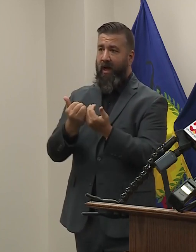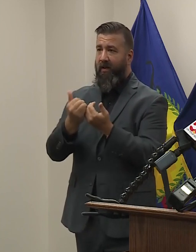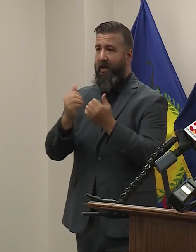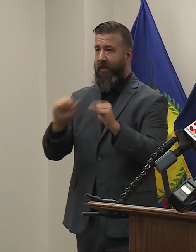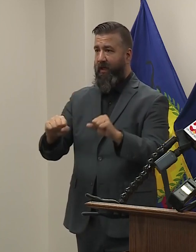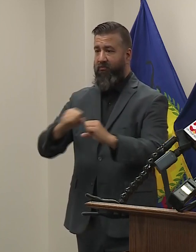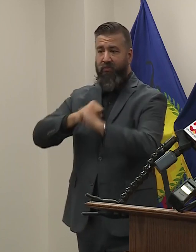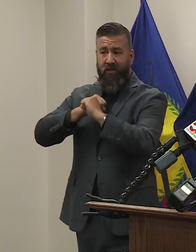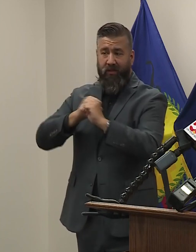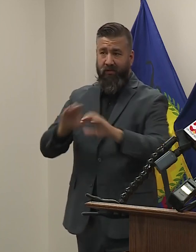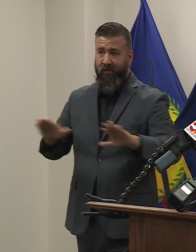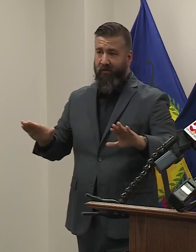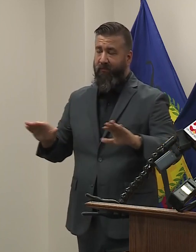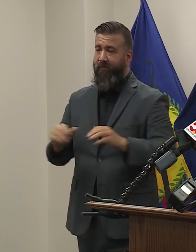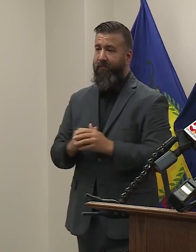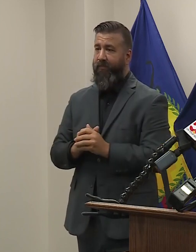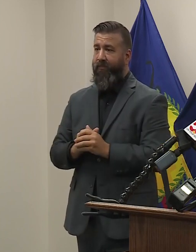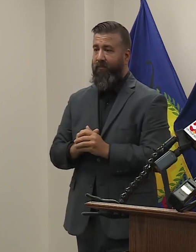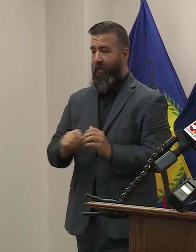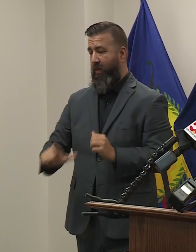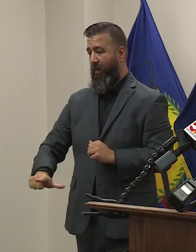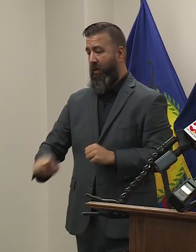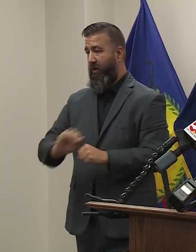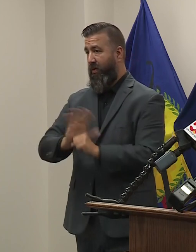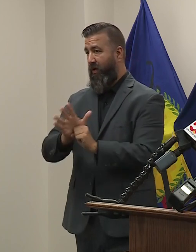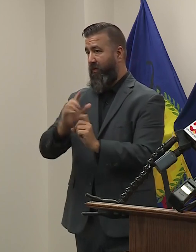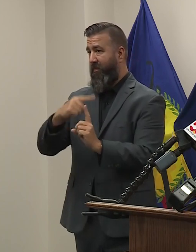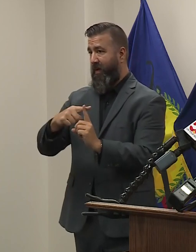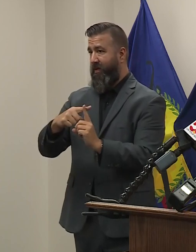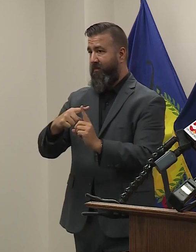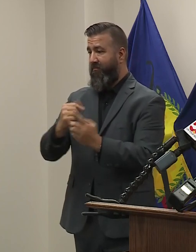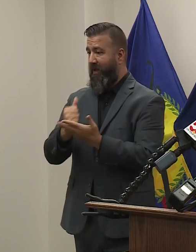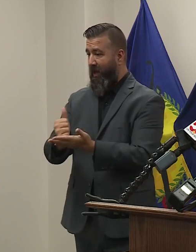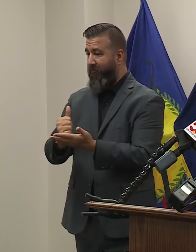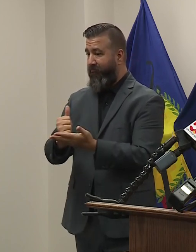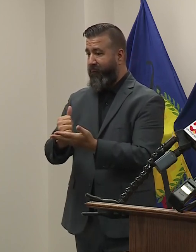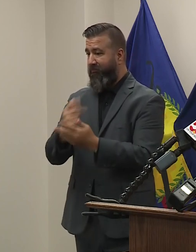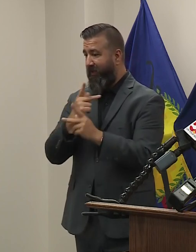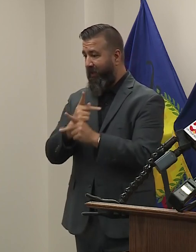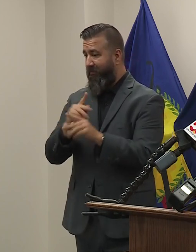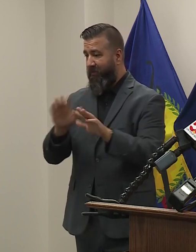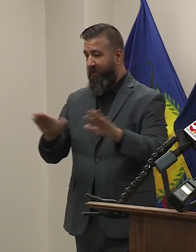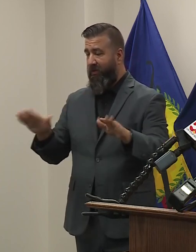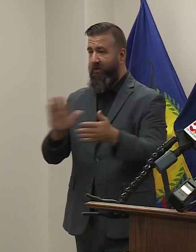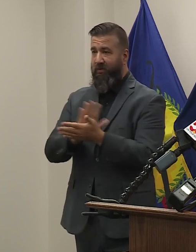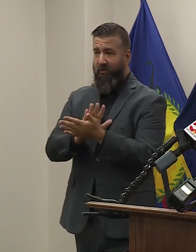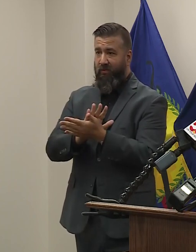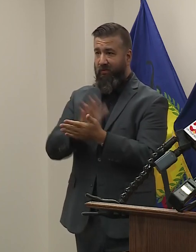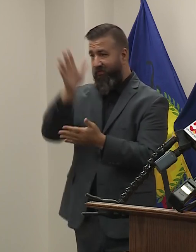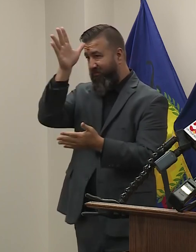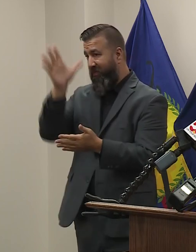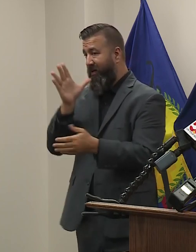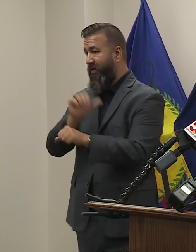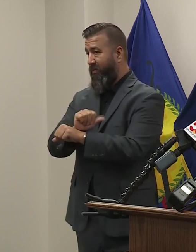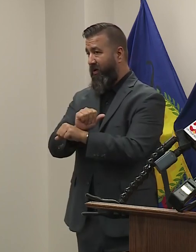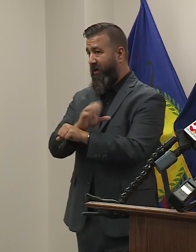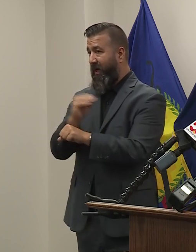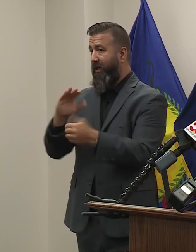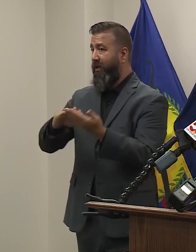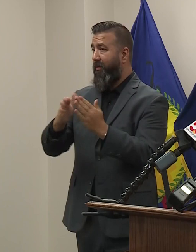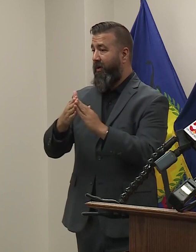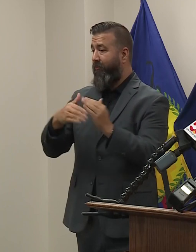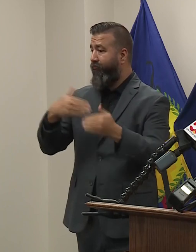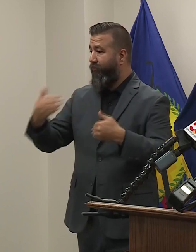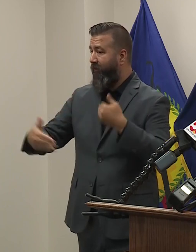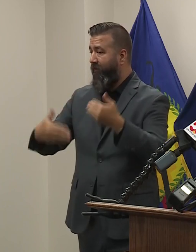to keep kids as safe as possible. Low COVID cases help keep kids in school, help keep parents at work, and help keep our community kind of moving forward